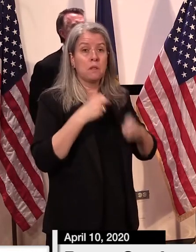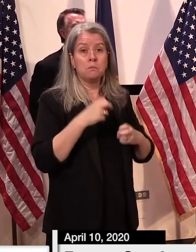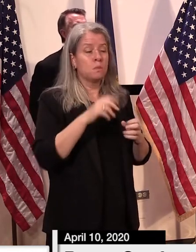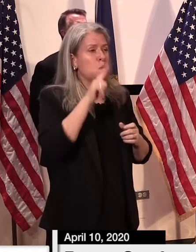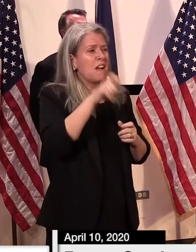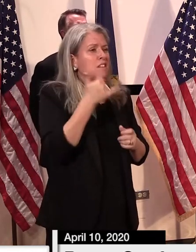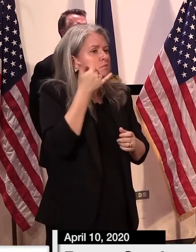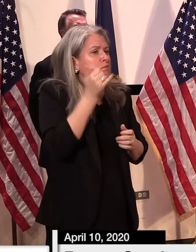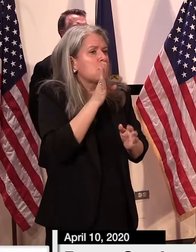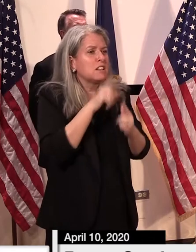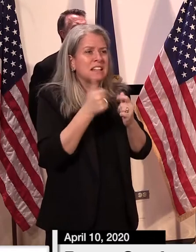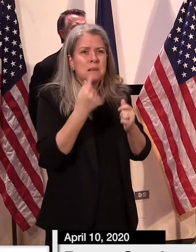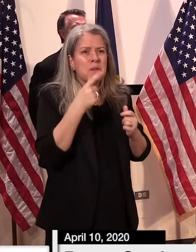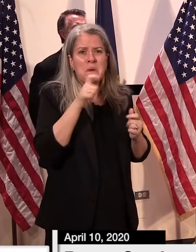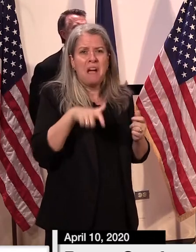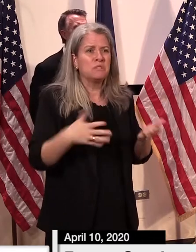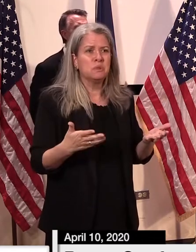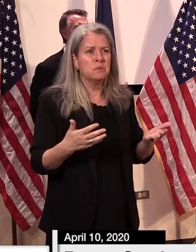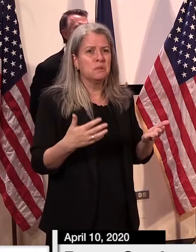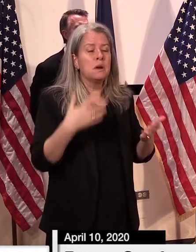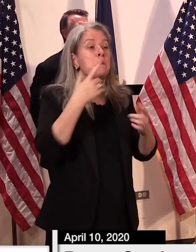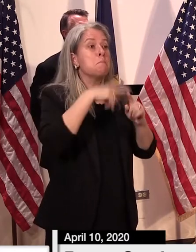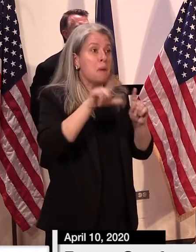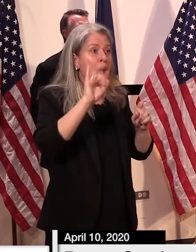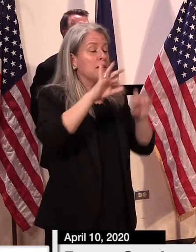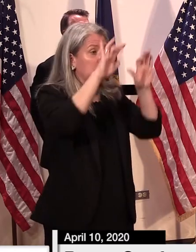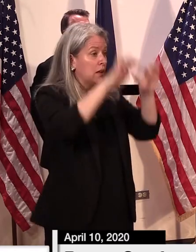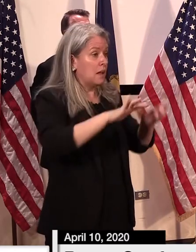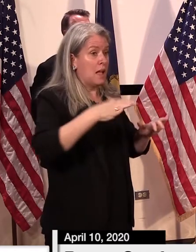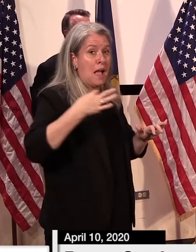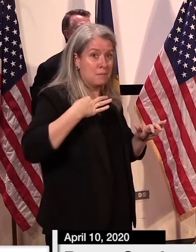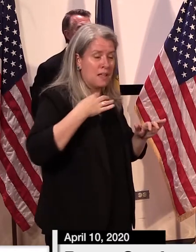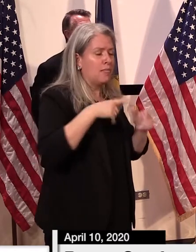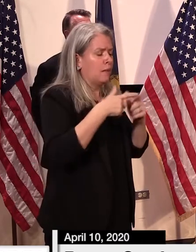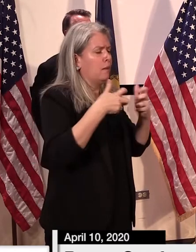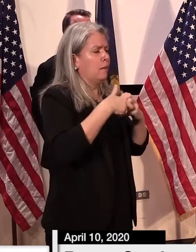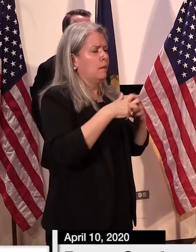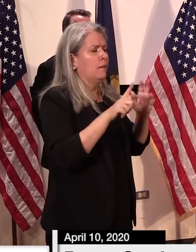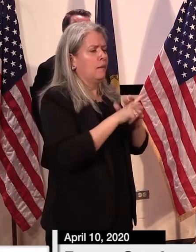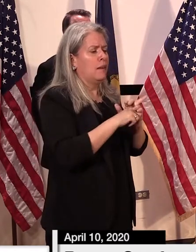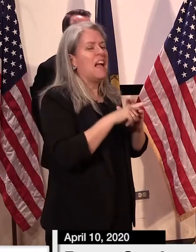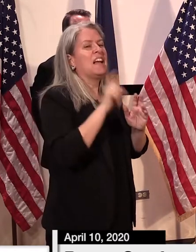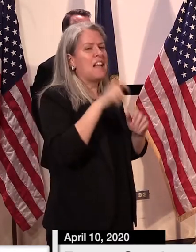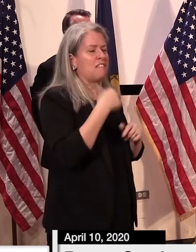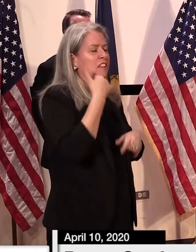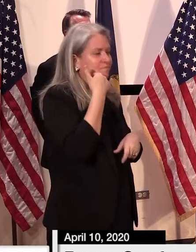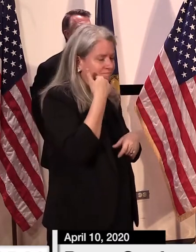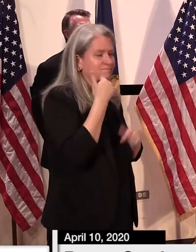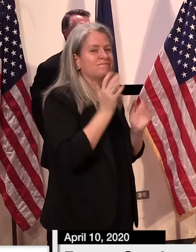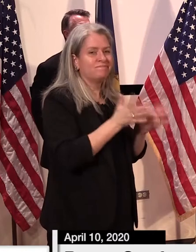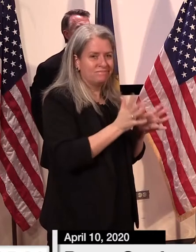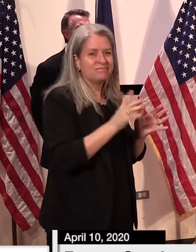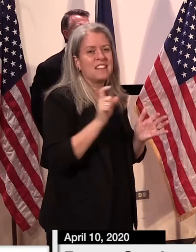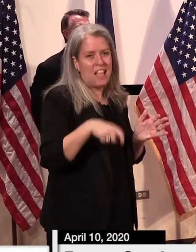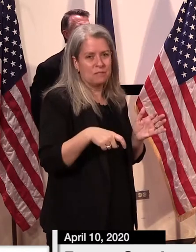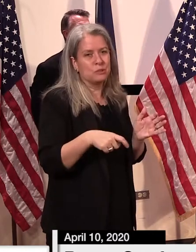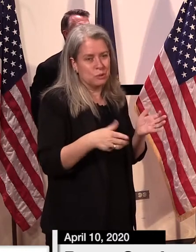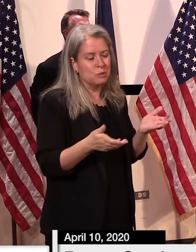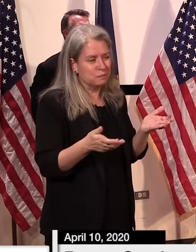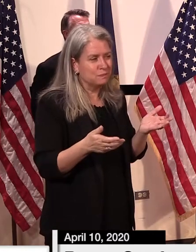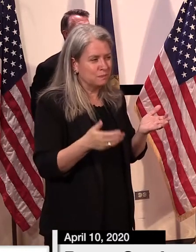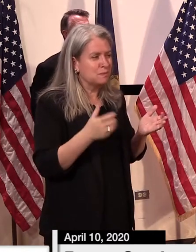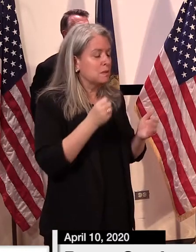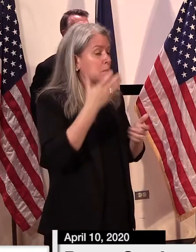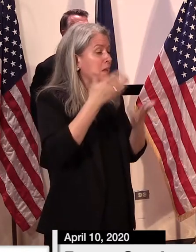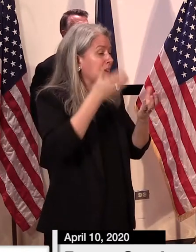without talking to anybody face to face or over the phone but again of those claims that have an issue maybe there